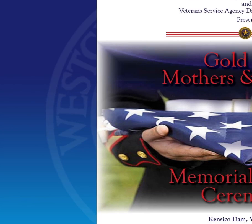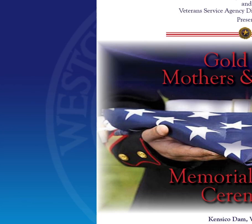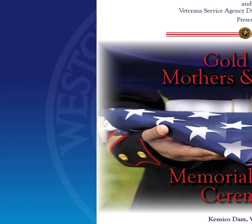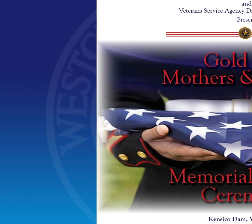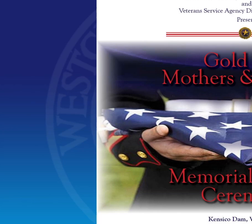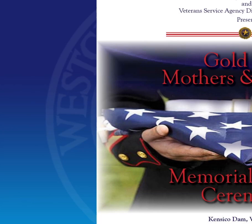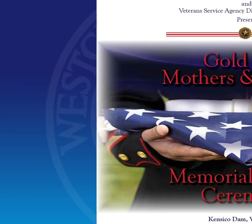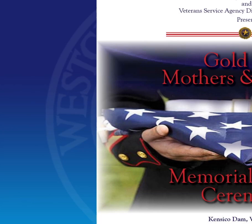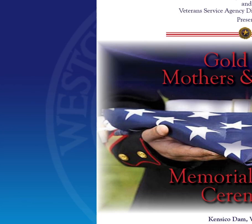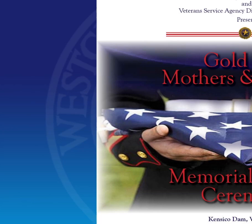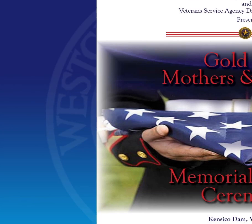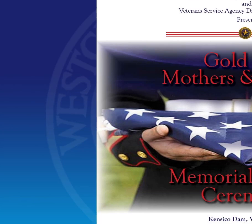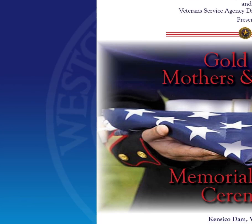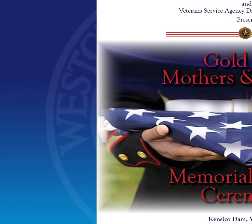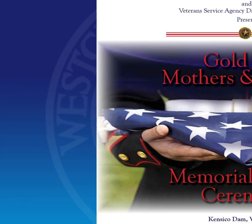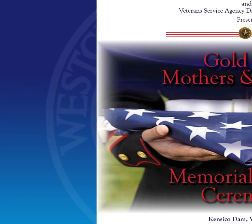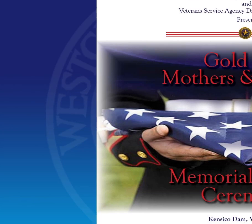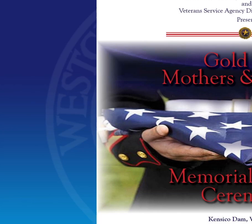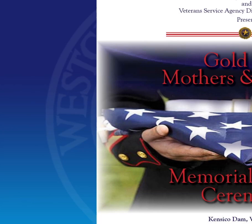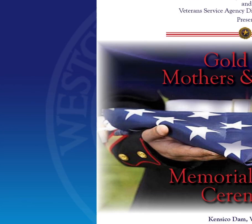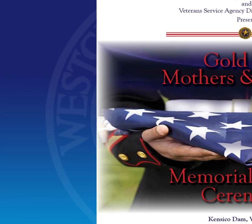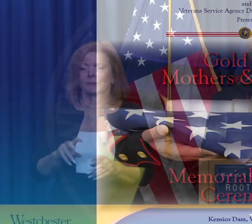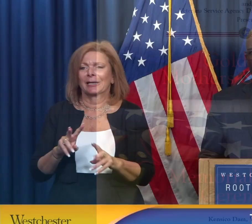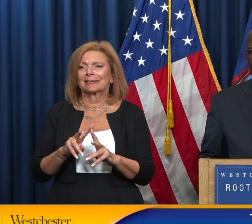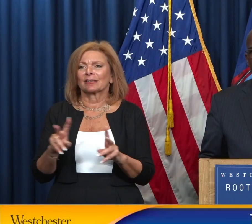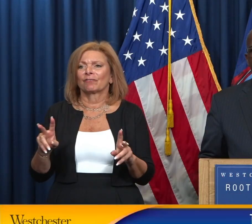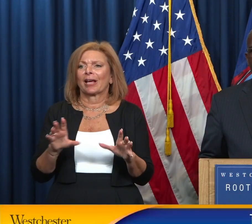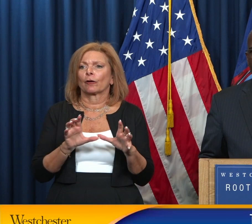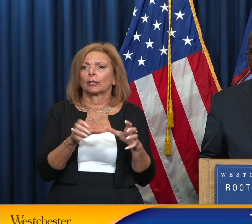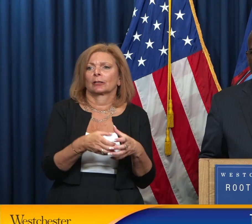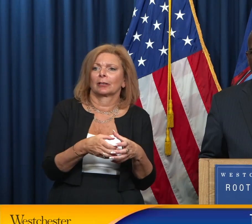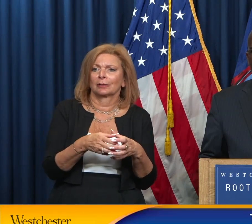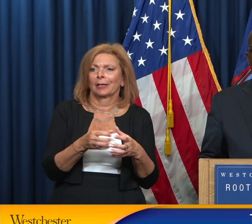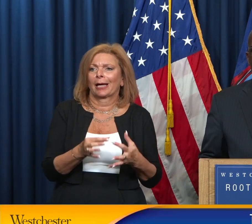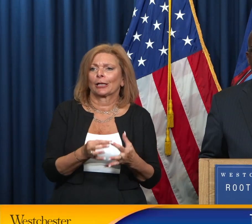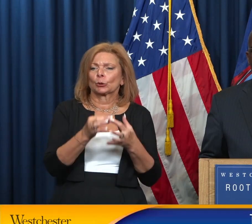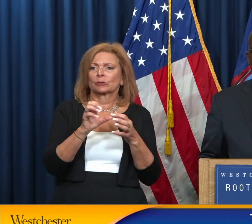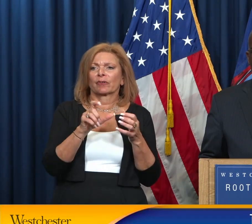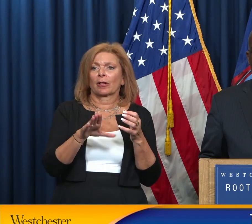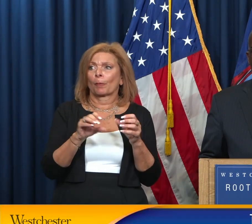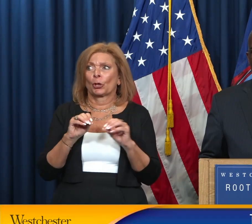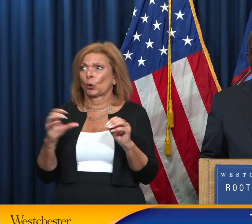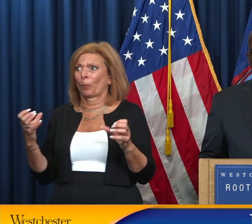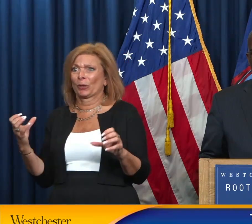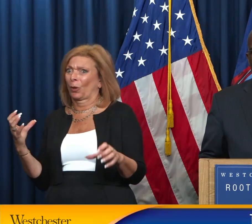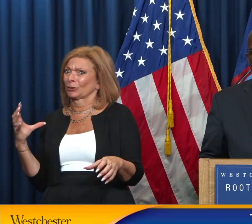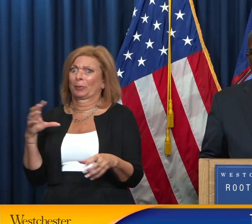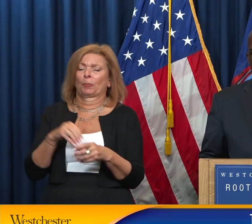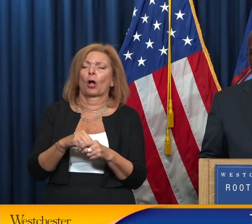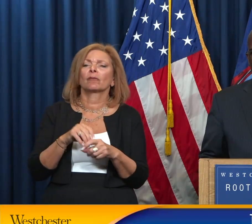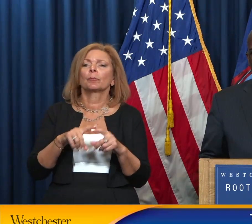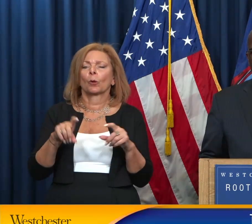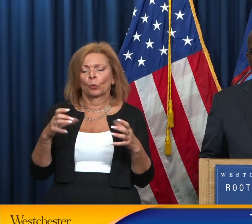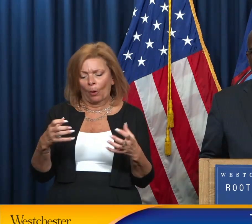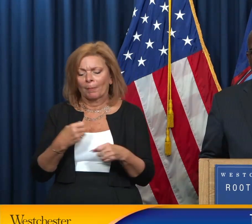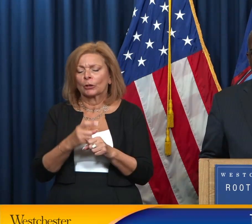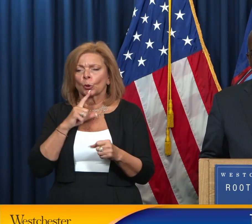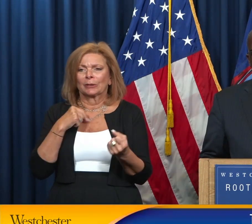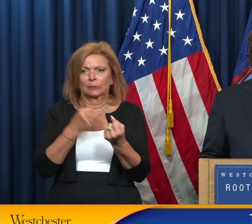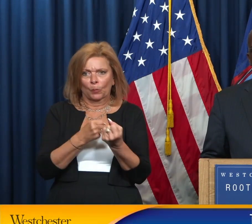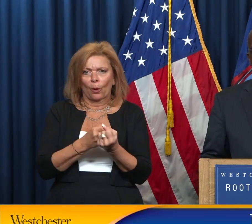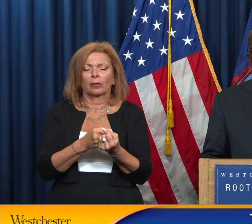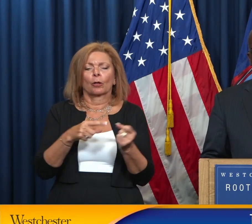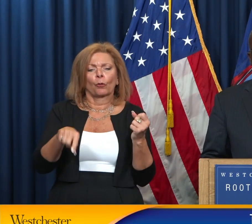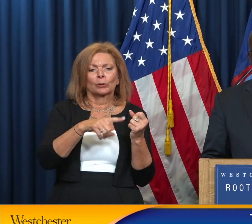So again, it is a very exclusive club that no one wants to be a part of, but we need to make sure to support our Gold Star Mothers and their